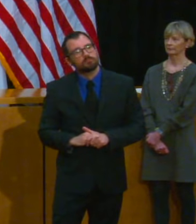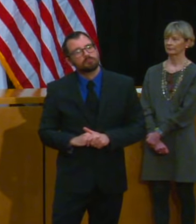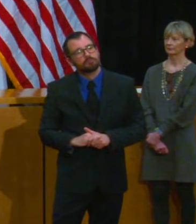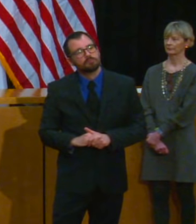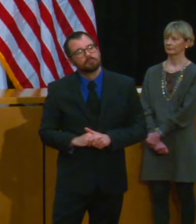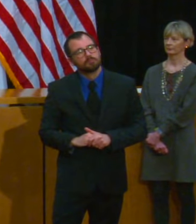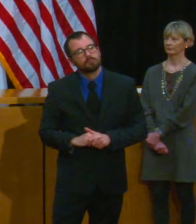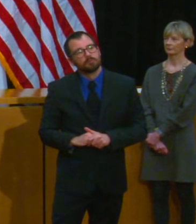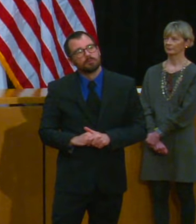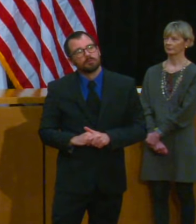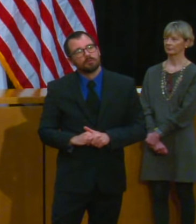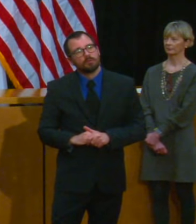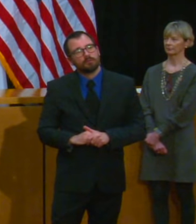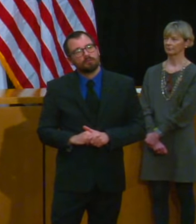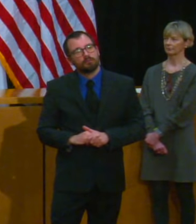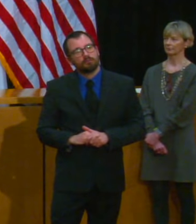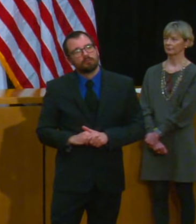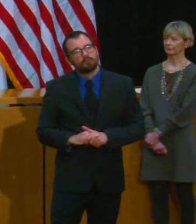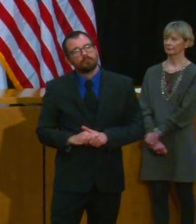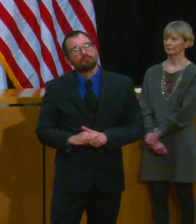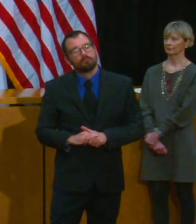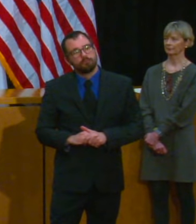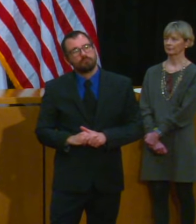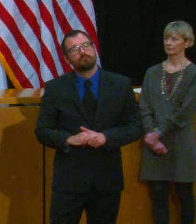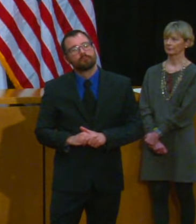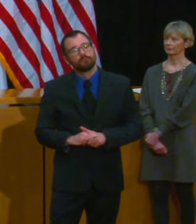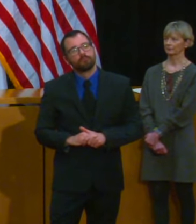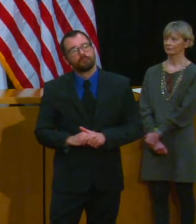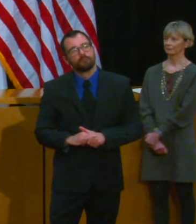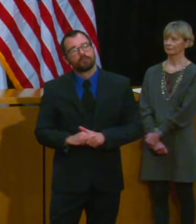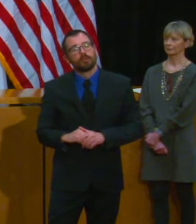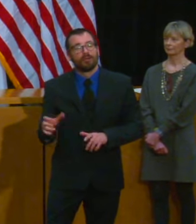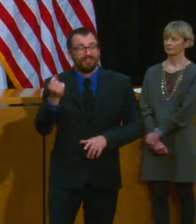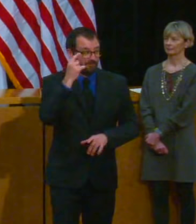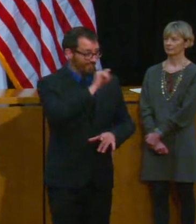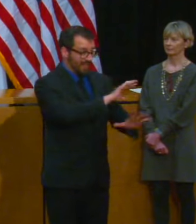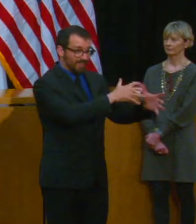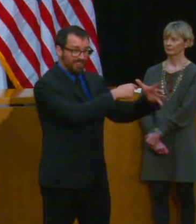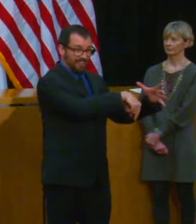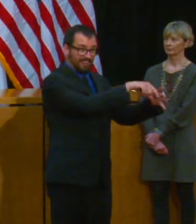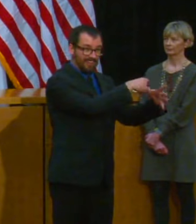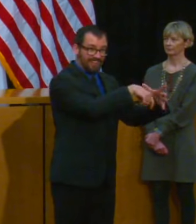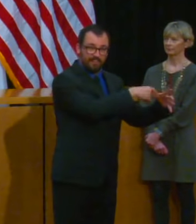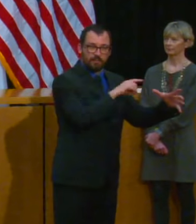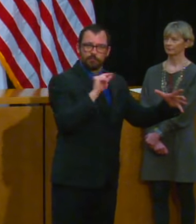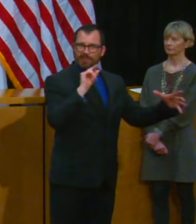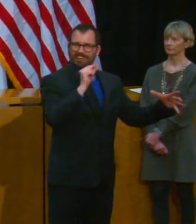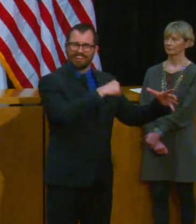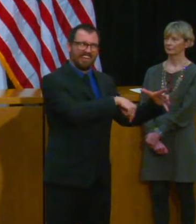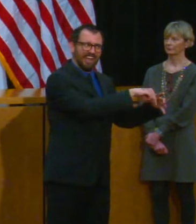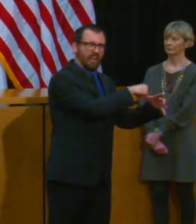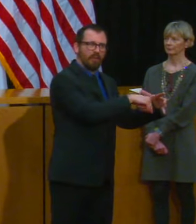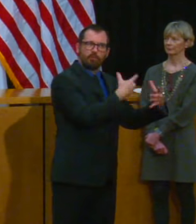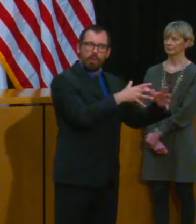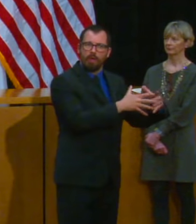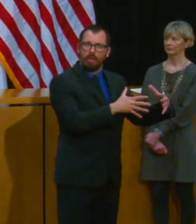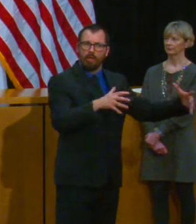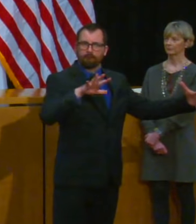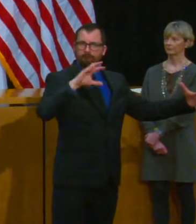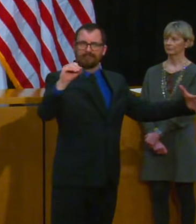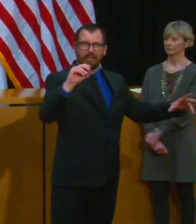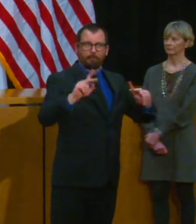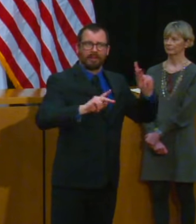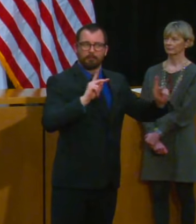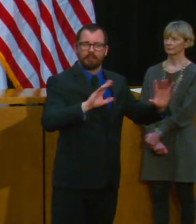some place on a whole bunch of issues involving a variety of verticals and business models and employer models what we basically said is put